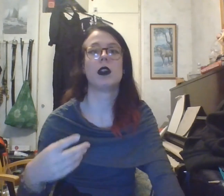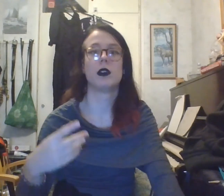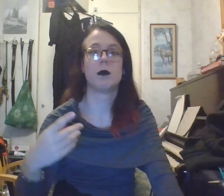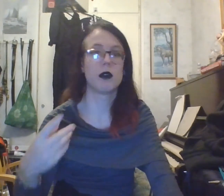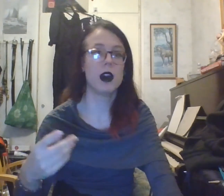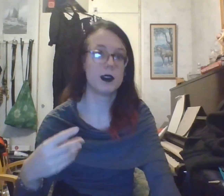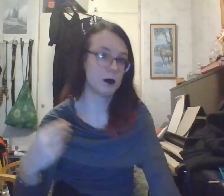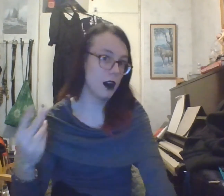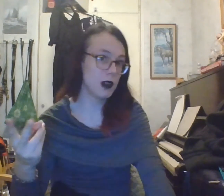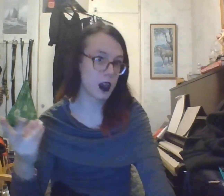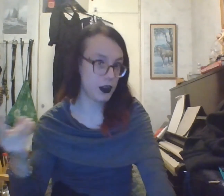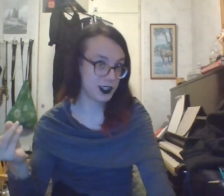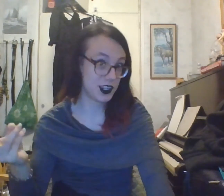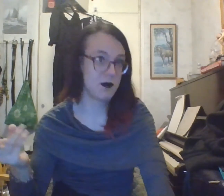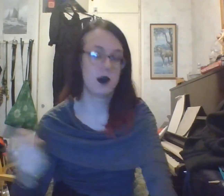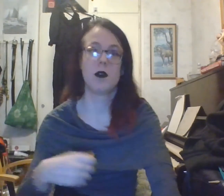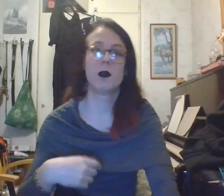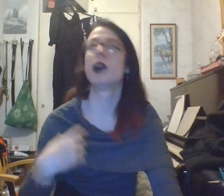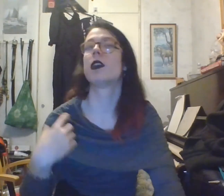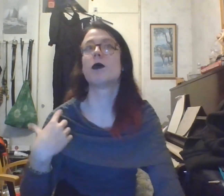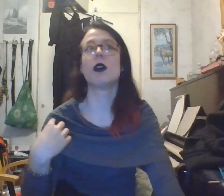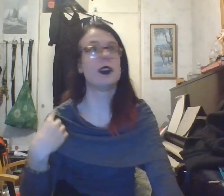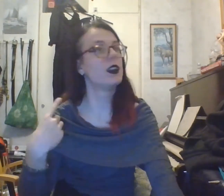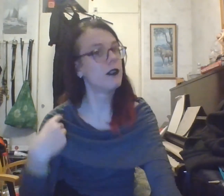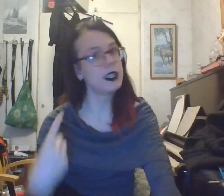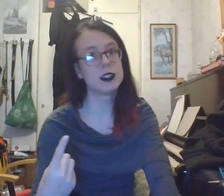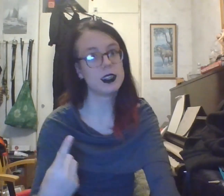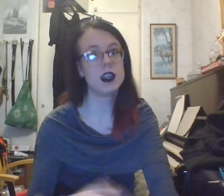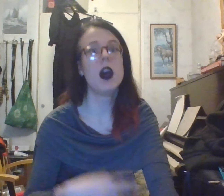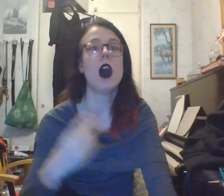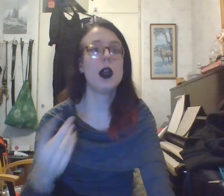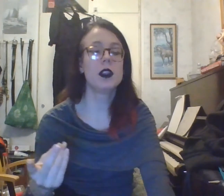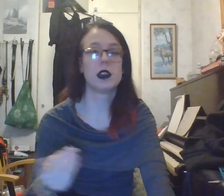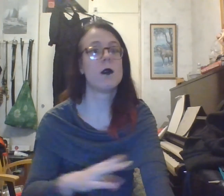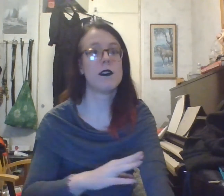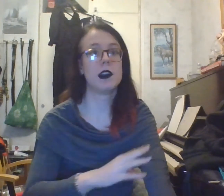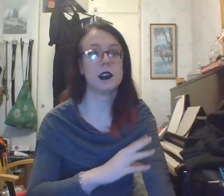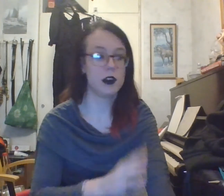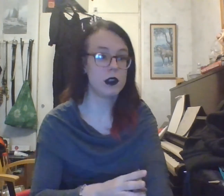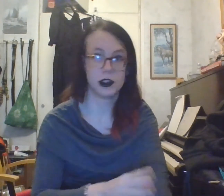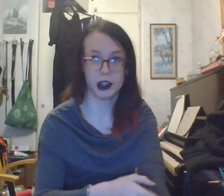private or public ownership, where either a private individual owns it without the usage of it,